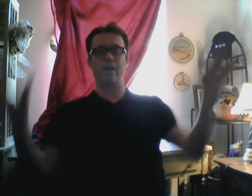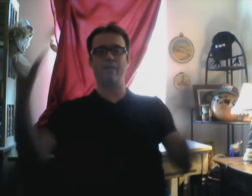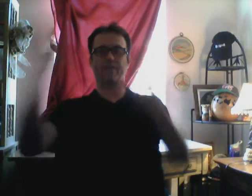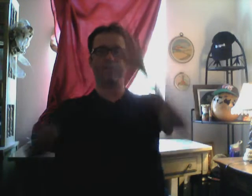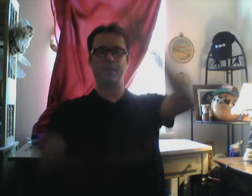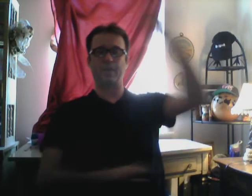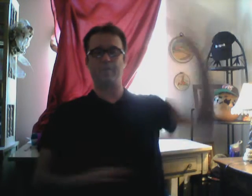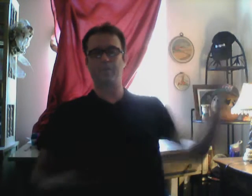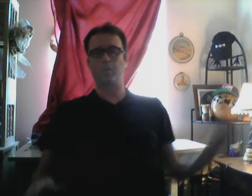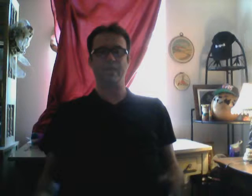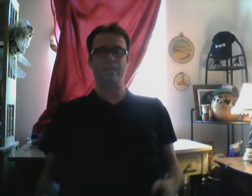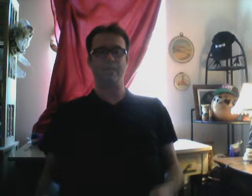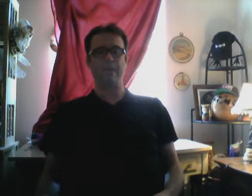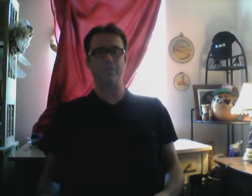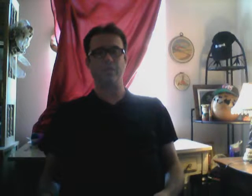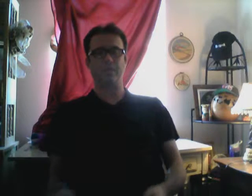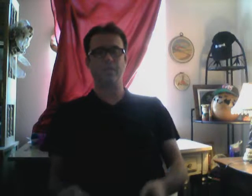Everything. In between. Is. Is.